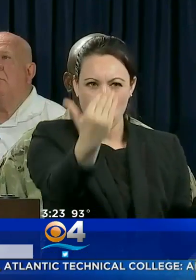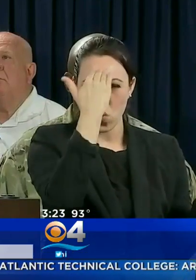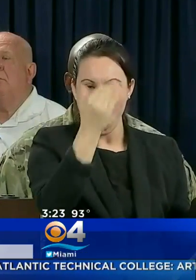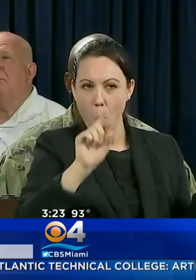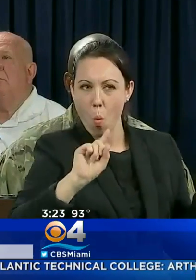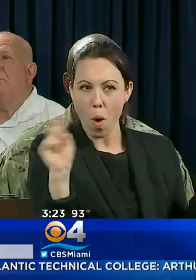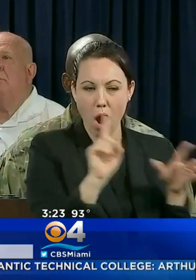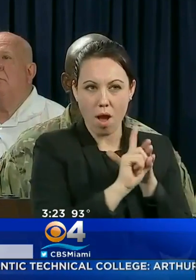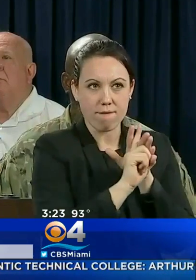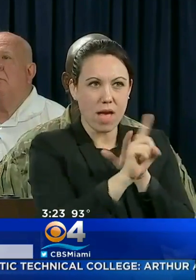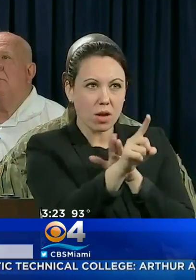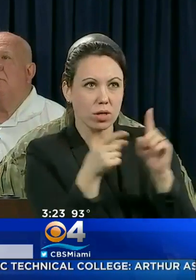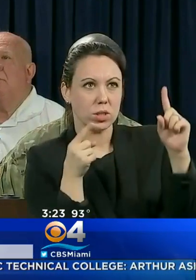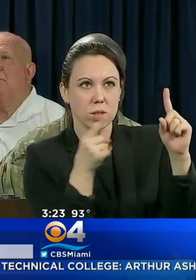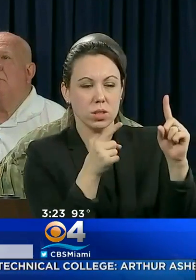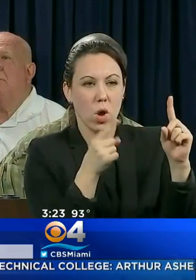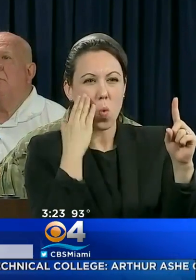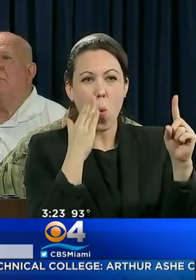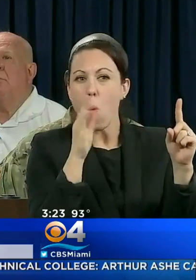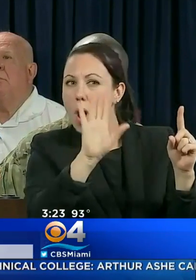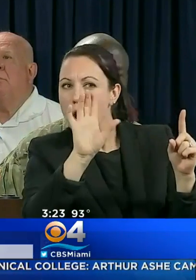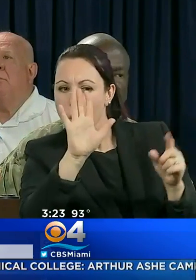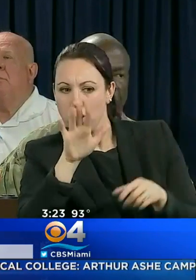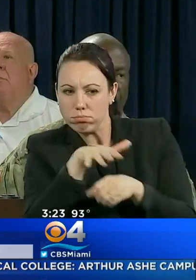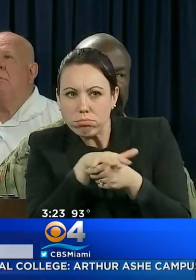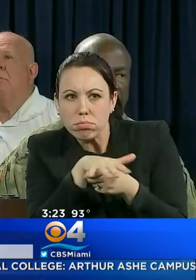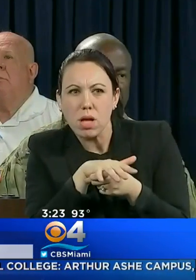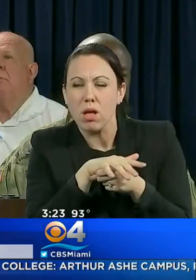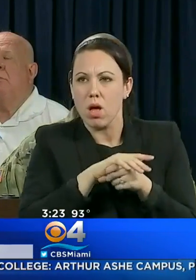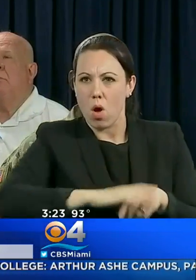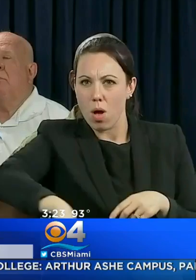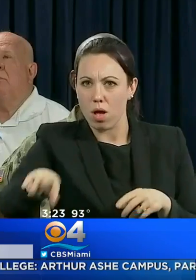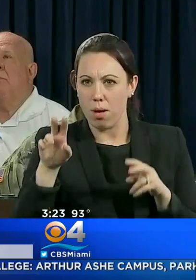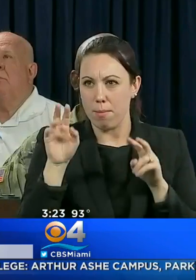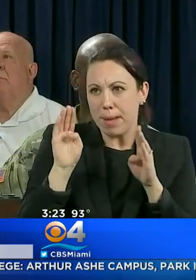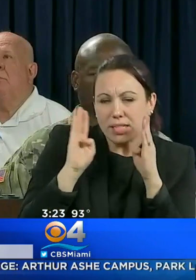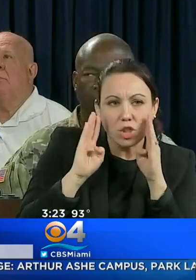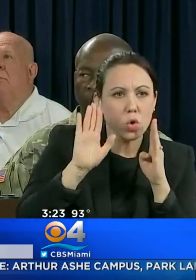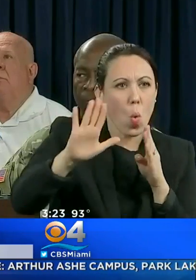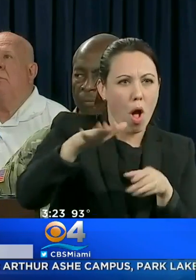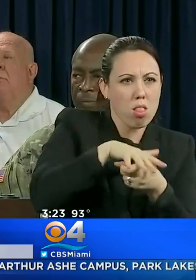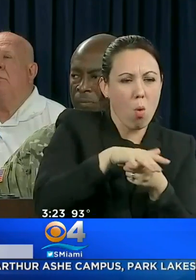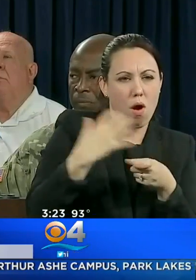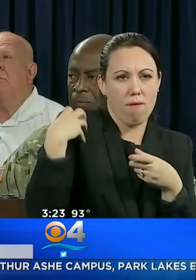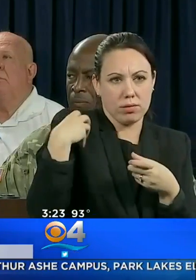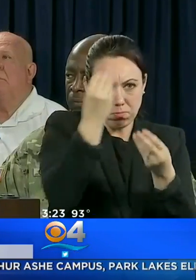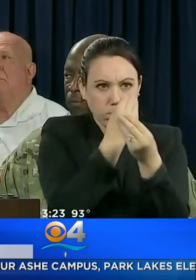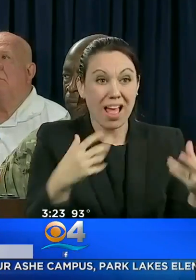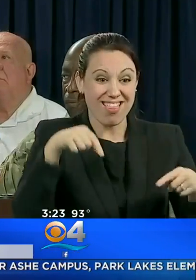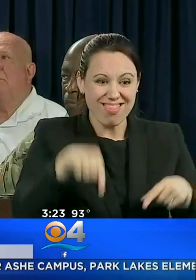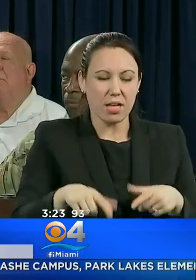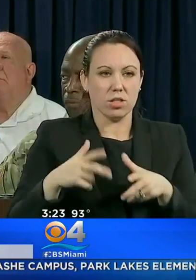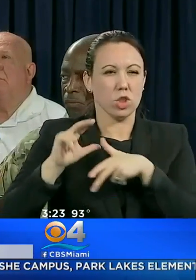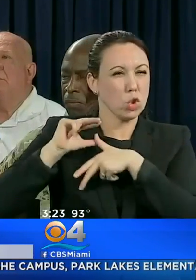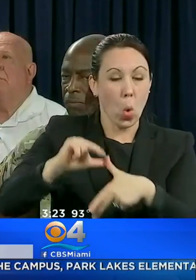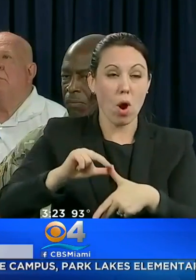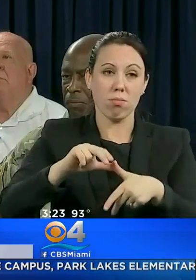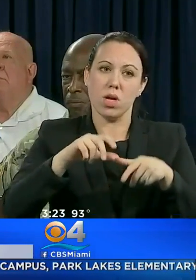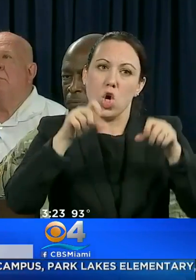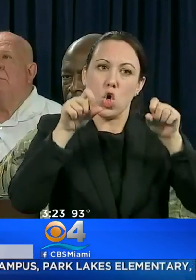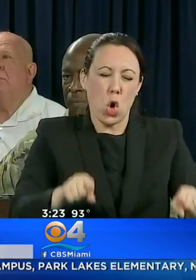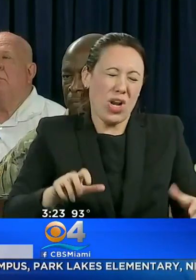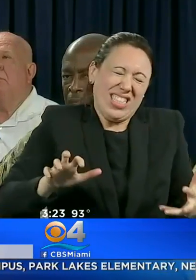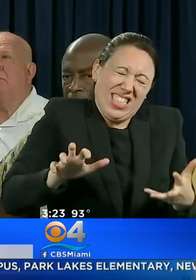EVACUATION ZONE NOW. LISTEN TO YOUR LOCAL OFFICIALS. THIS STORM HAS THE POTENTIAL TO CATASTROPHICALLY